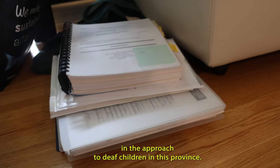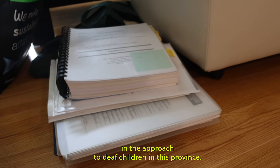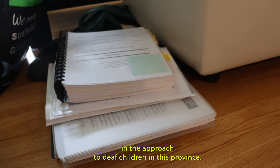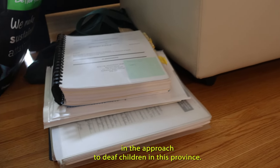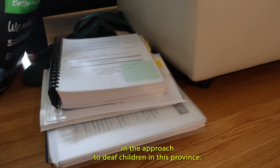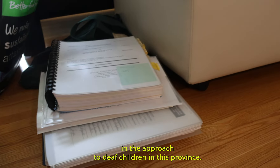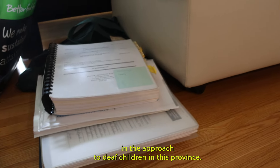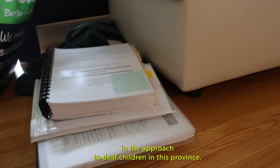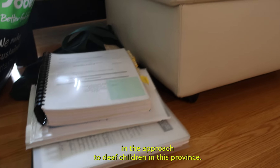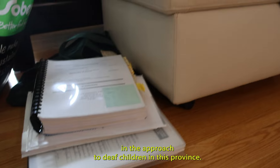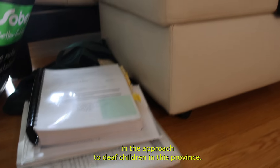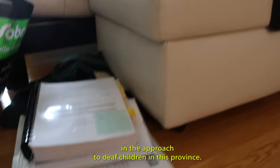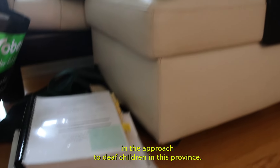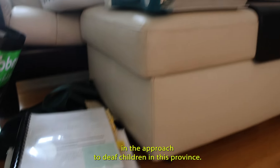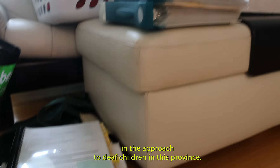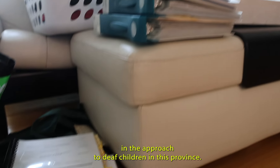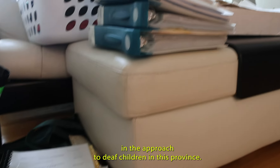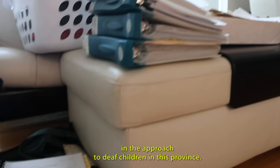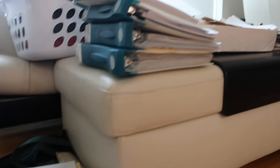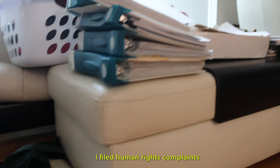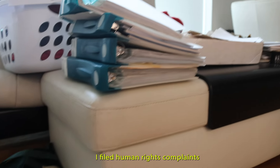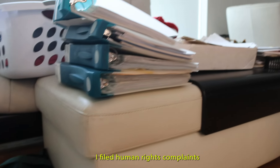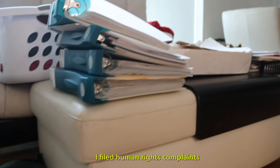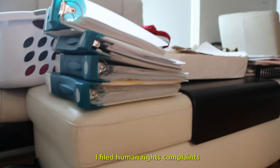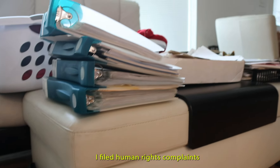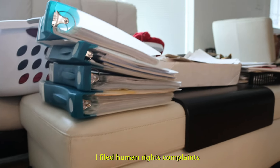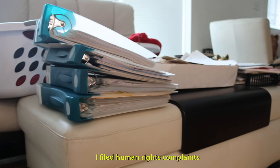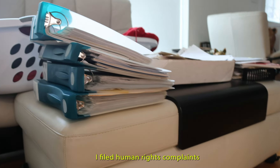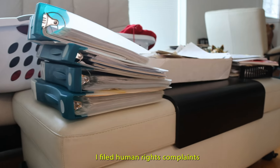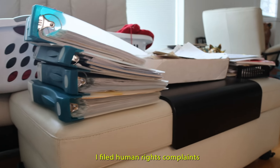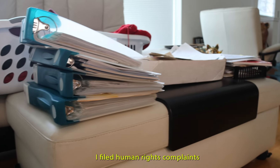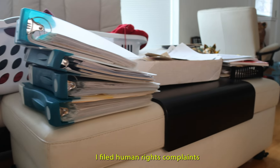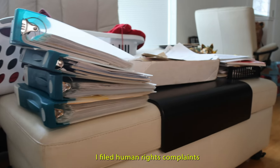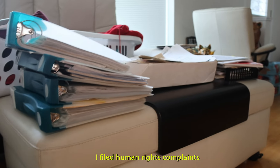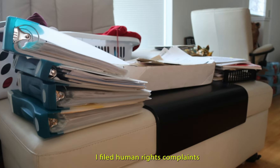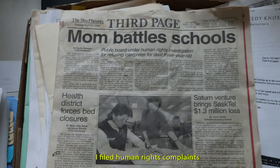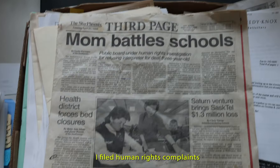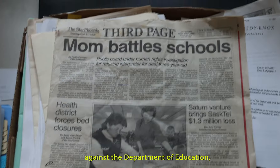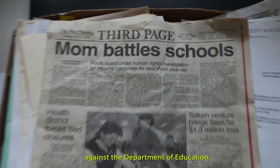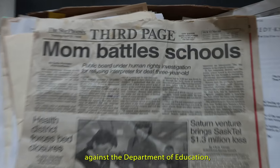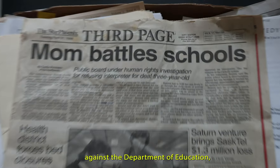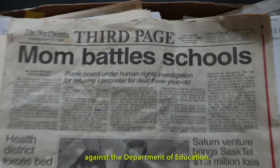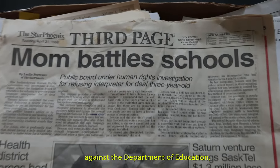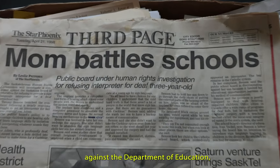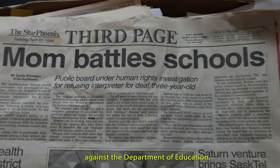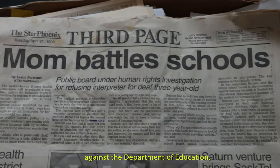the approach to deaf children in this province, I filed human rights complaints against the Department of